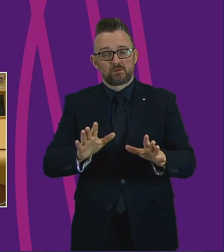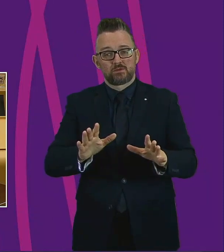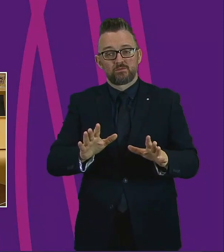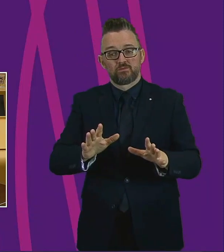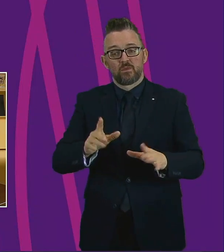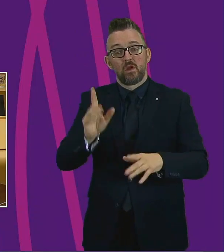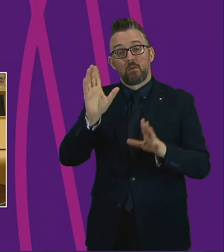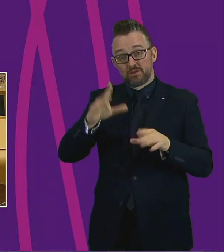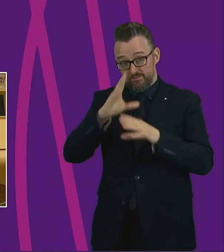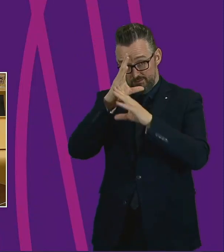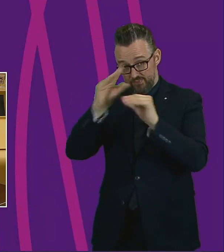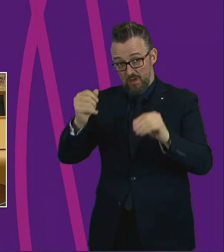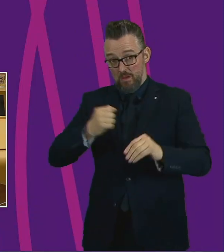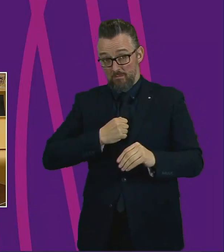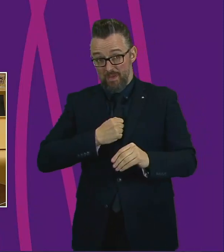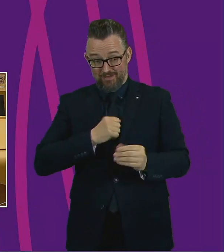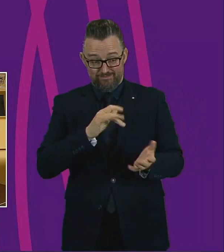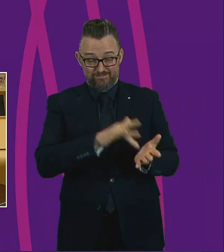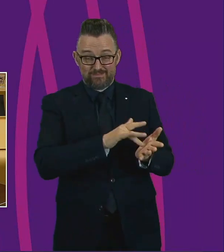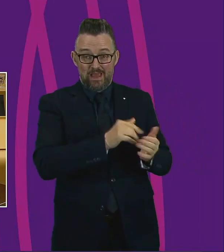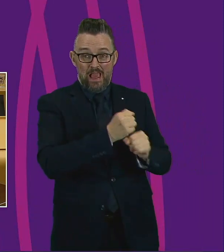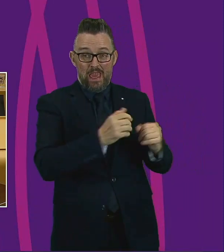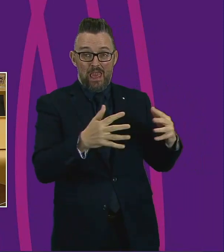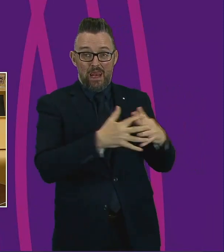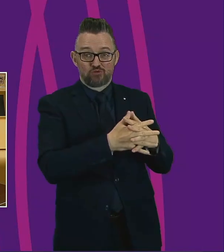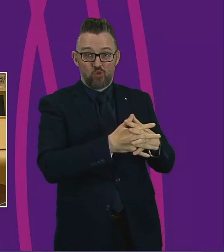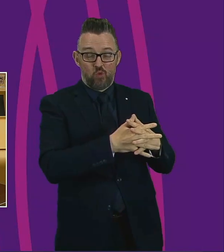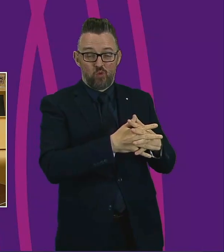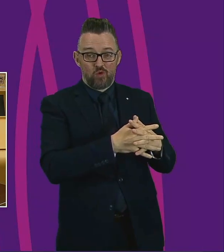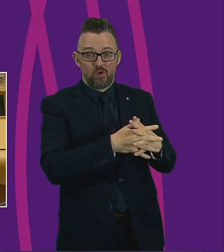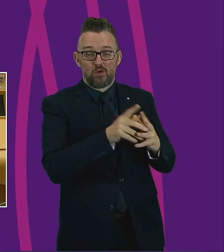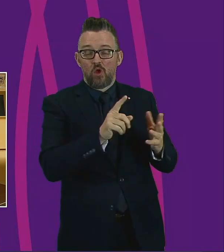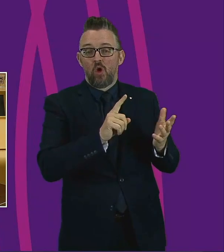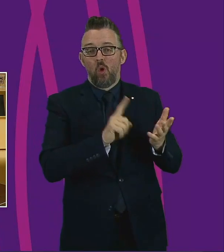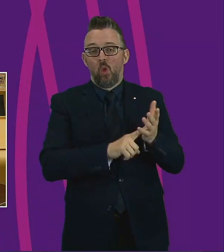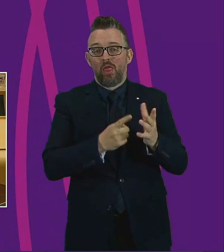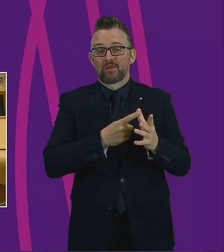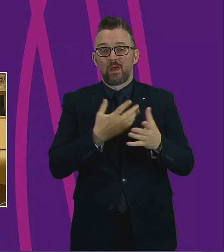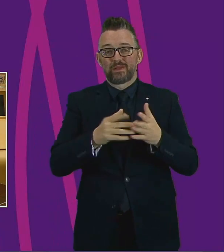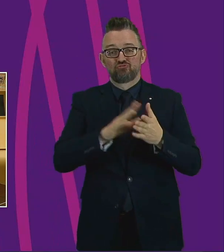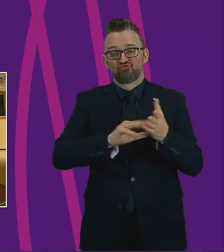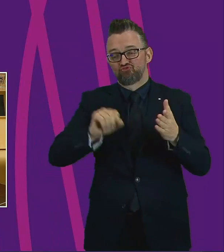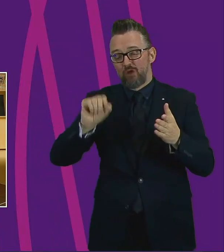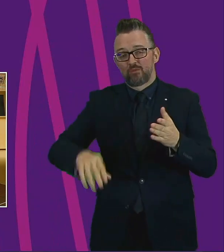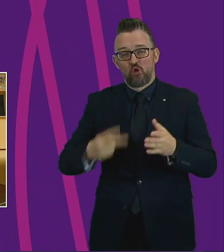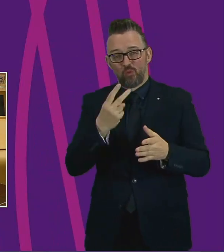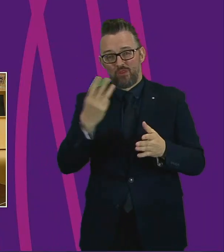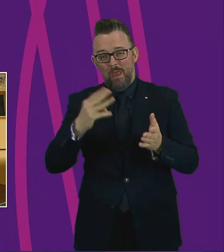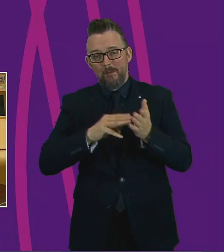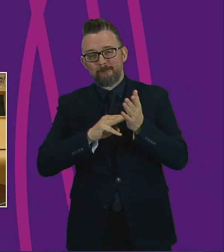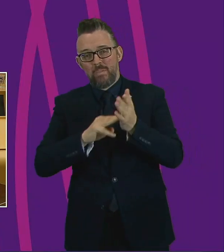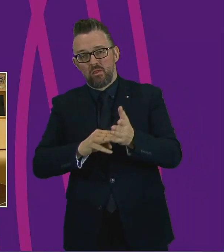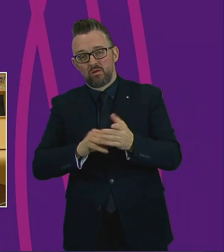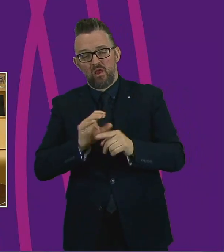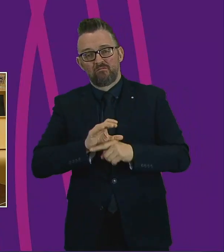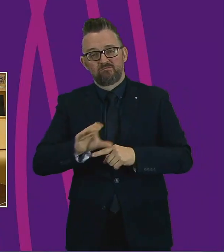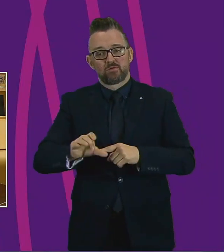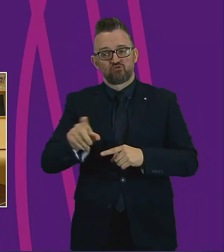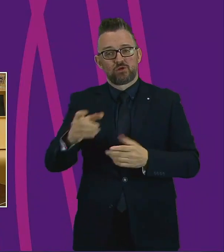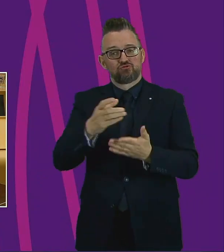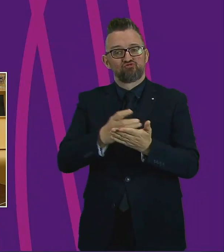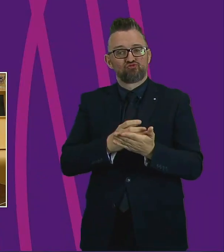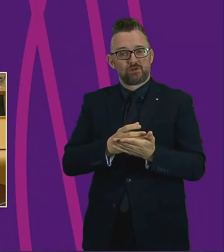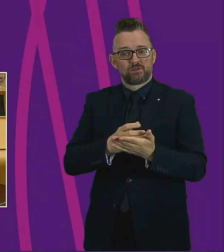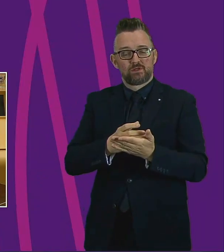must go out to my home city of Glasgow, where the local authority has scrapped £23 million fund to the third sector and